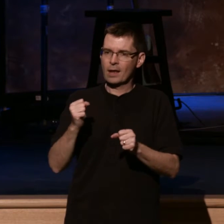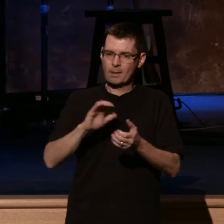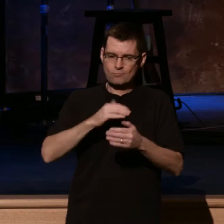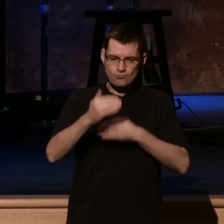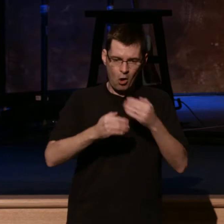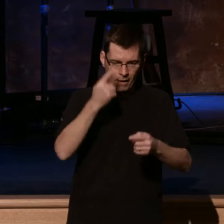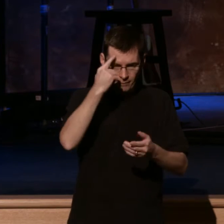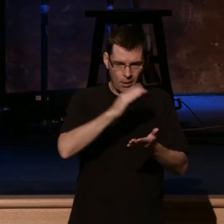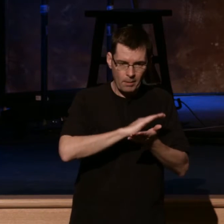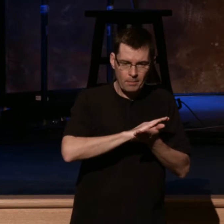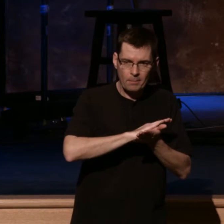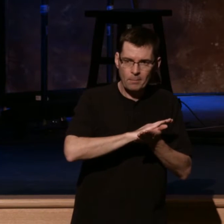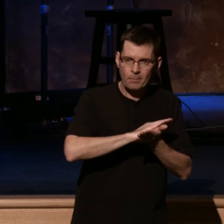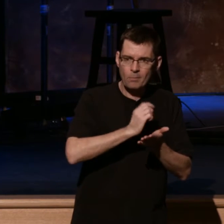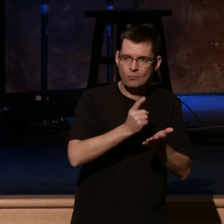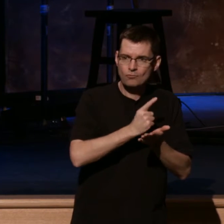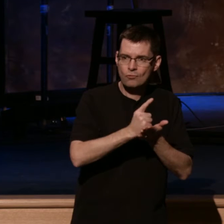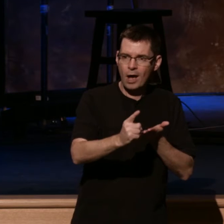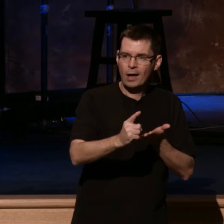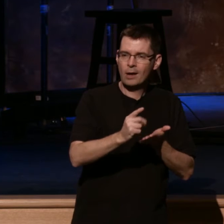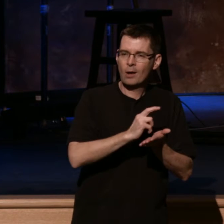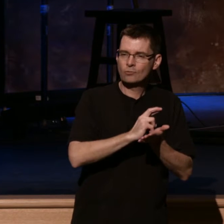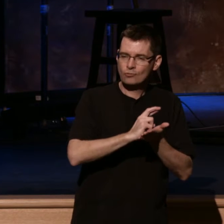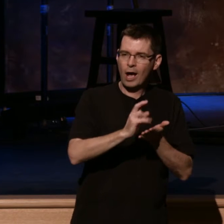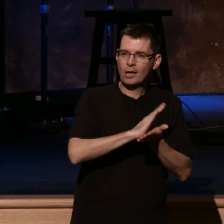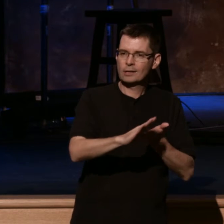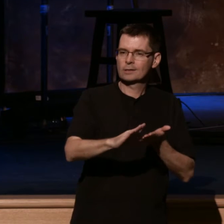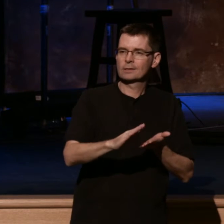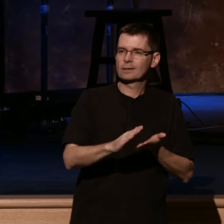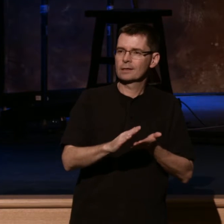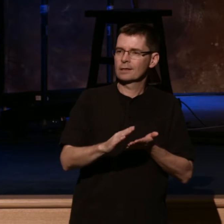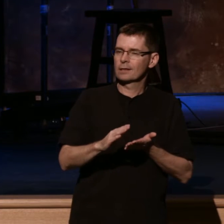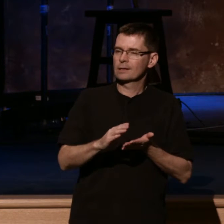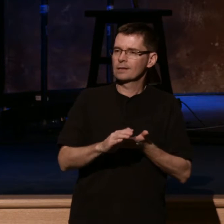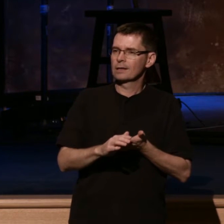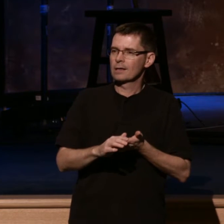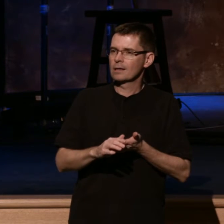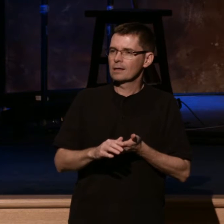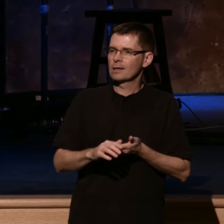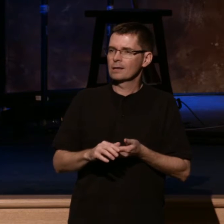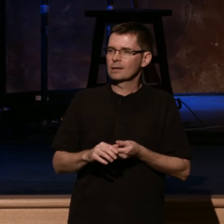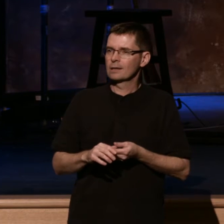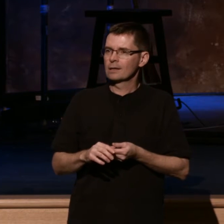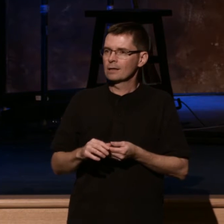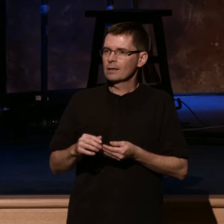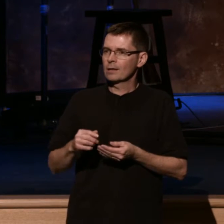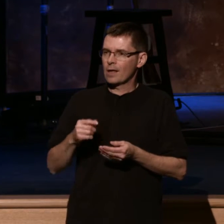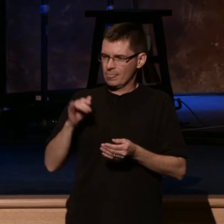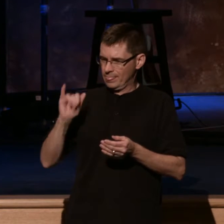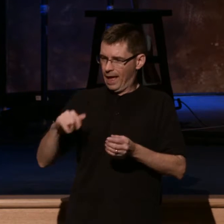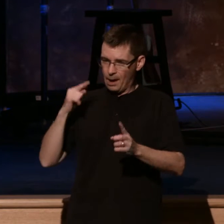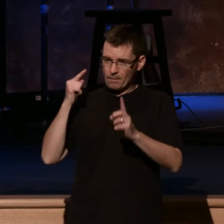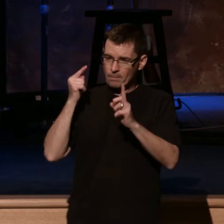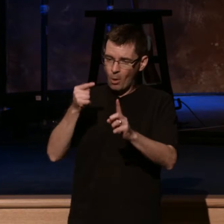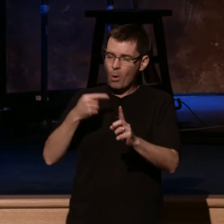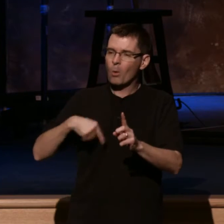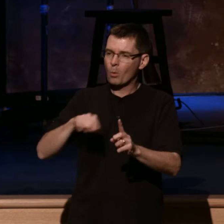for the same boss, wouldn't you? It all comes together in this point. That God's people will find joy and satisfaction